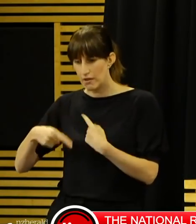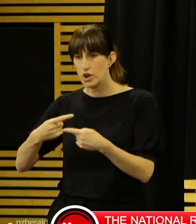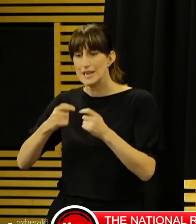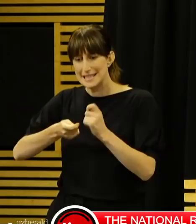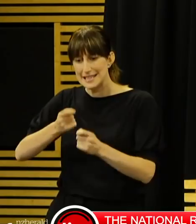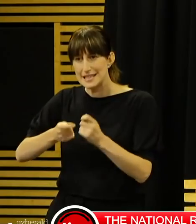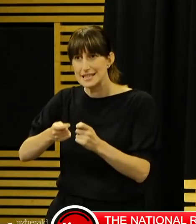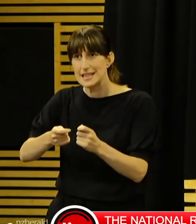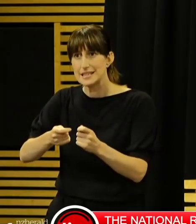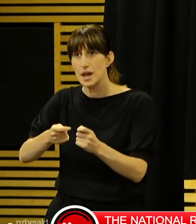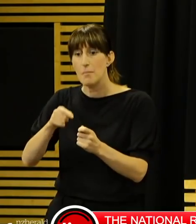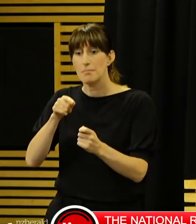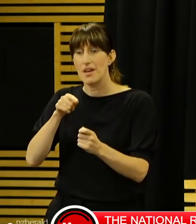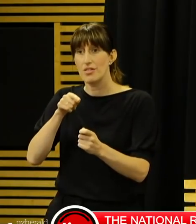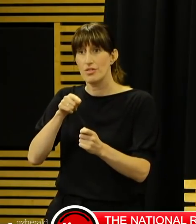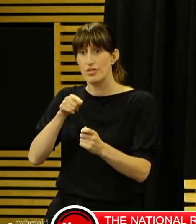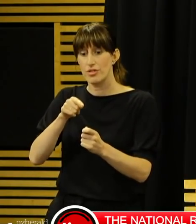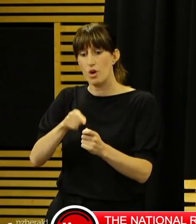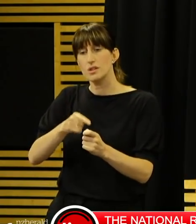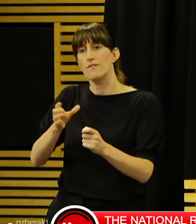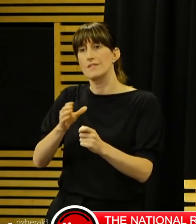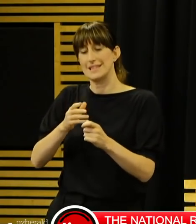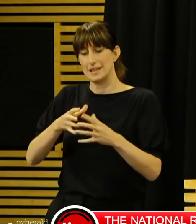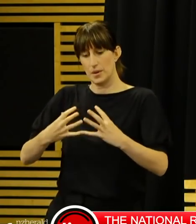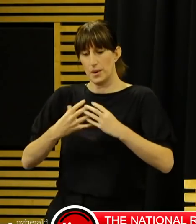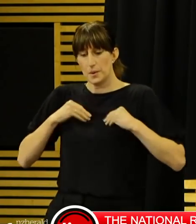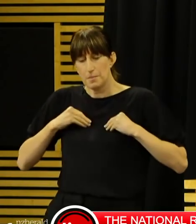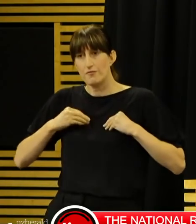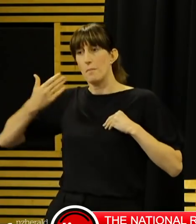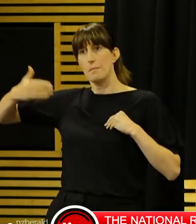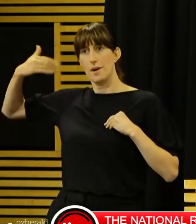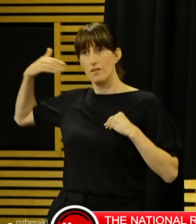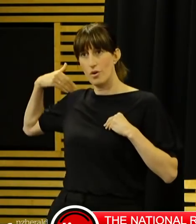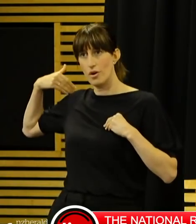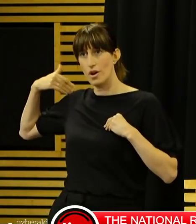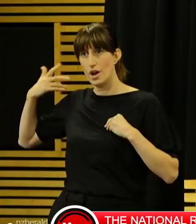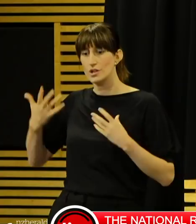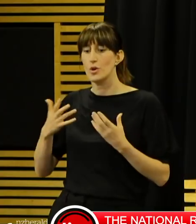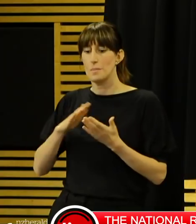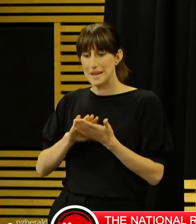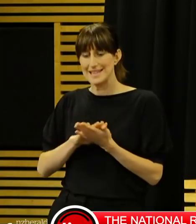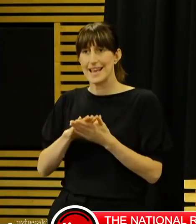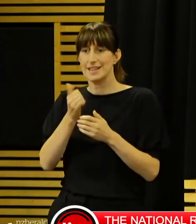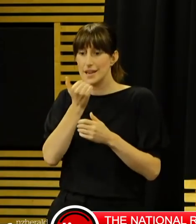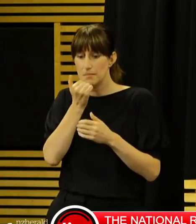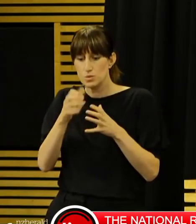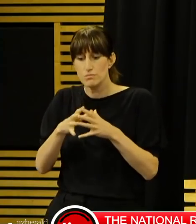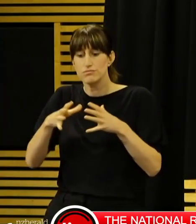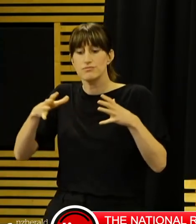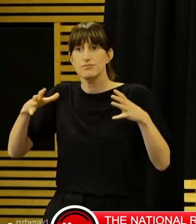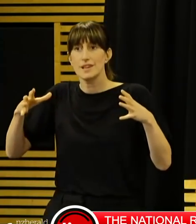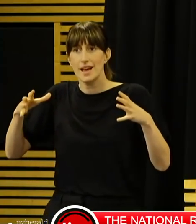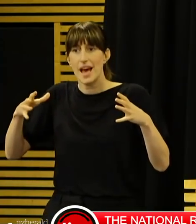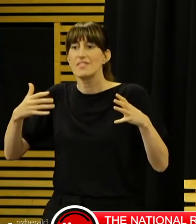have been infected before today. So the numbers will continue to increase before they turn around. That